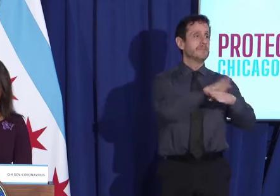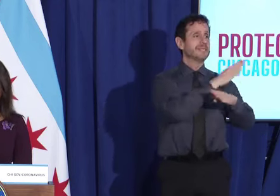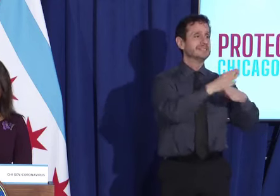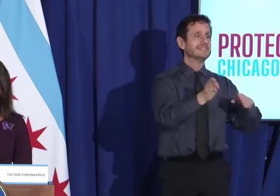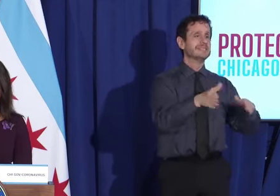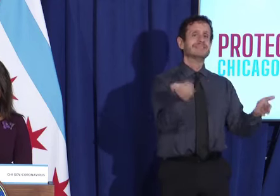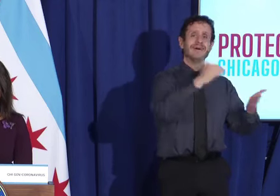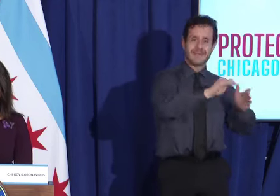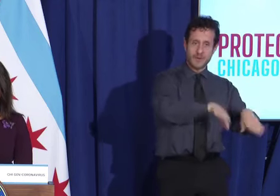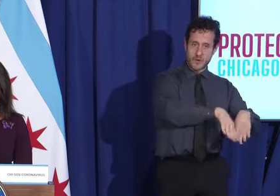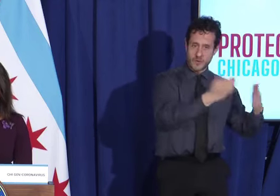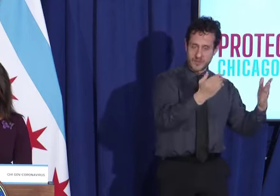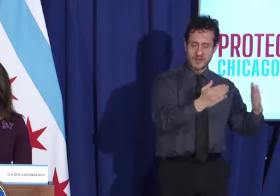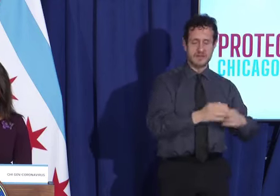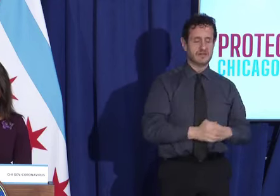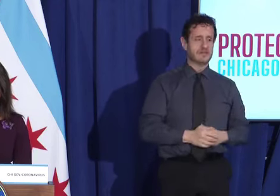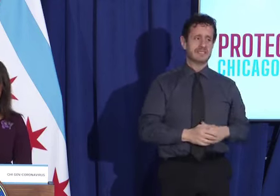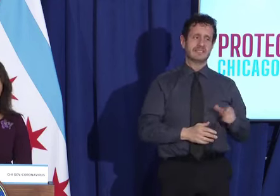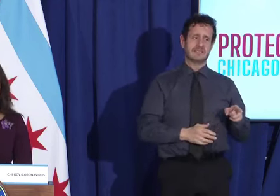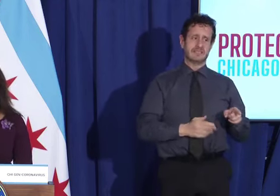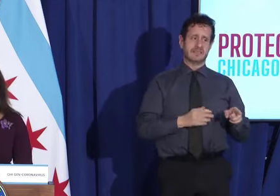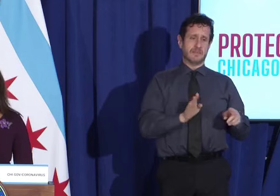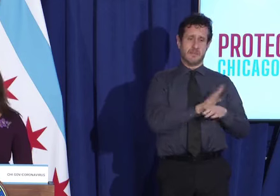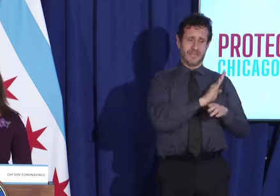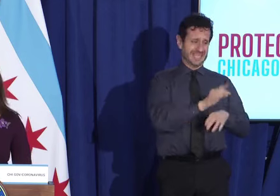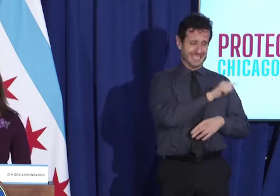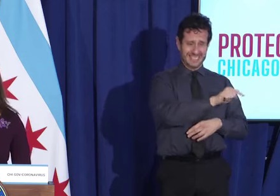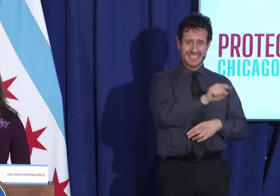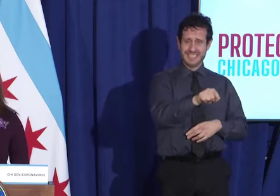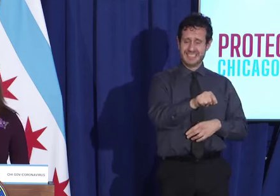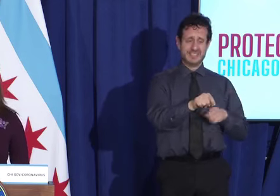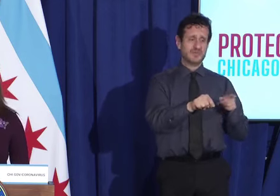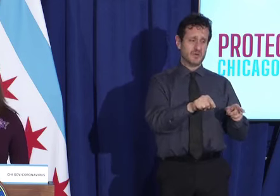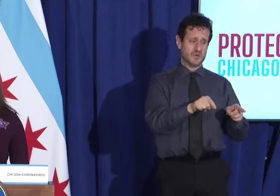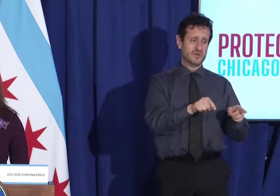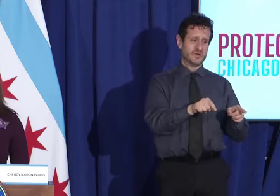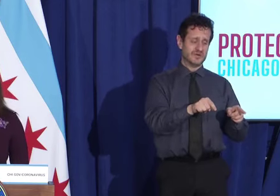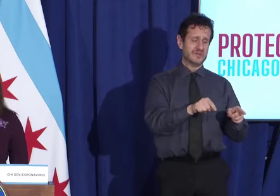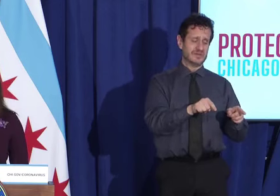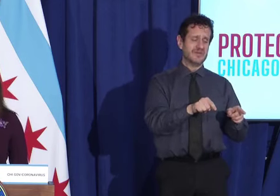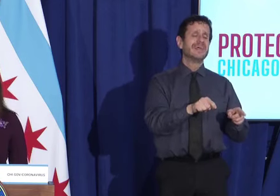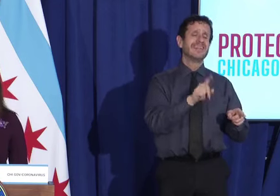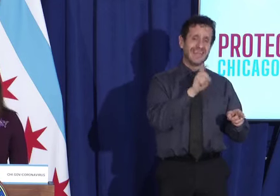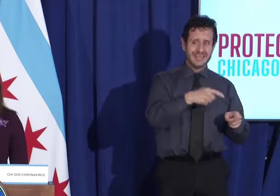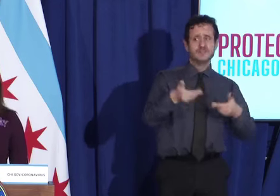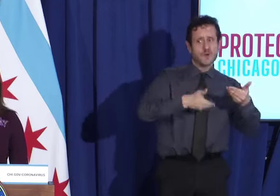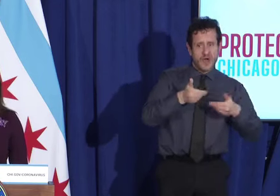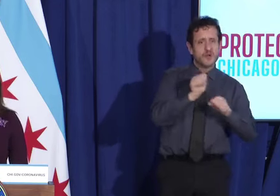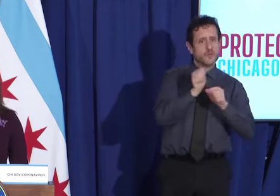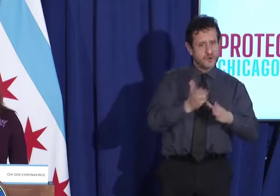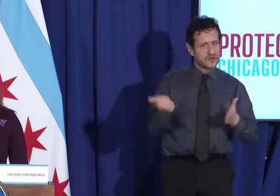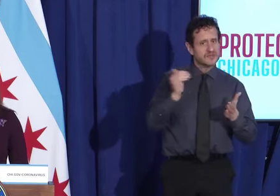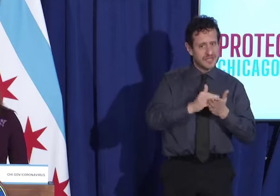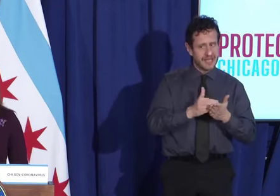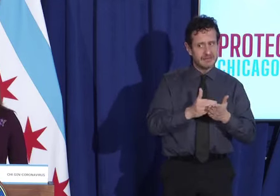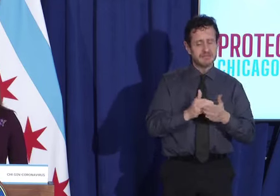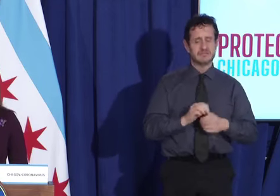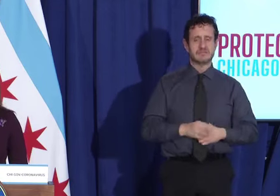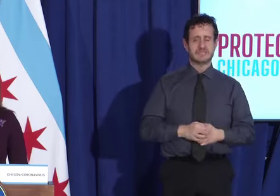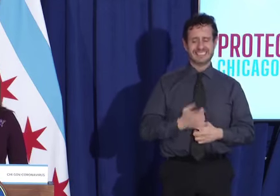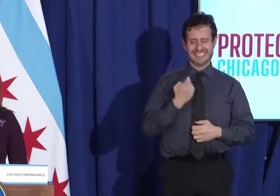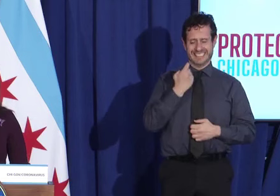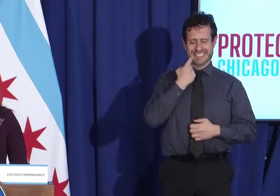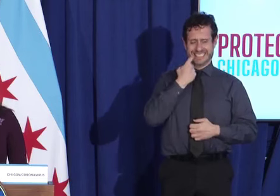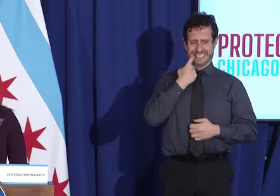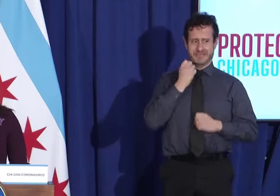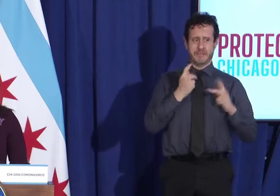reopen our businesses and put their workers back to work. In recent weeks, I've been getting a lot of